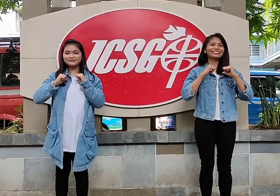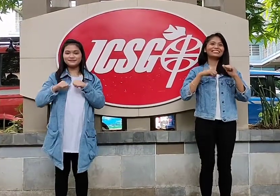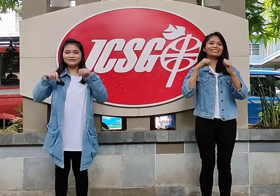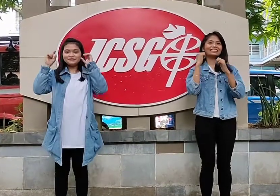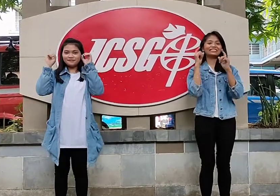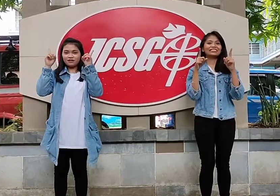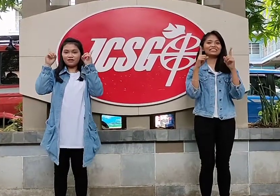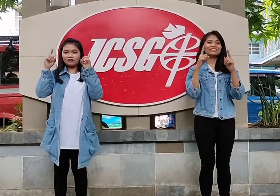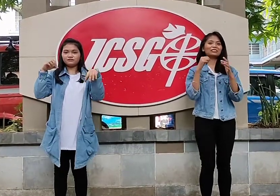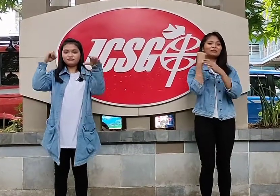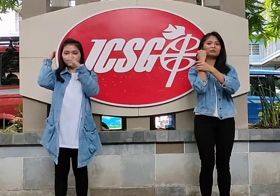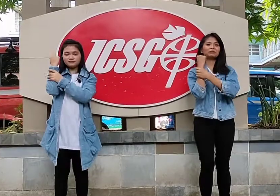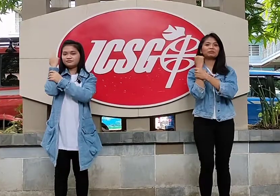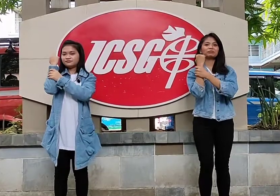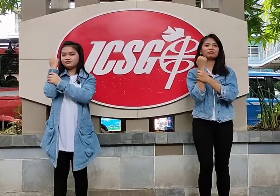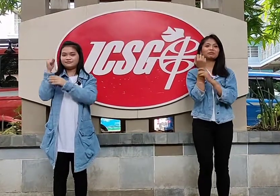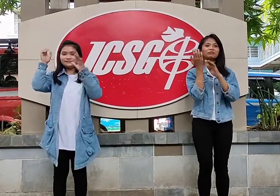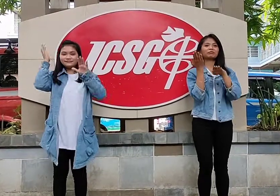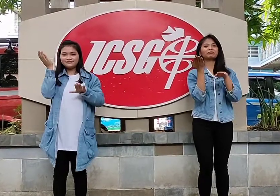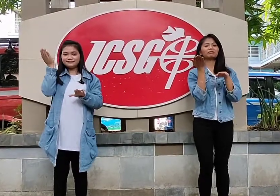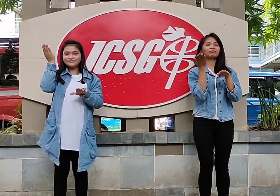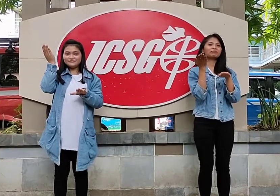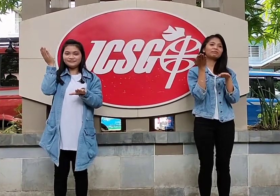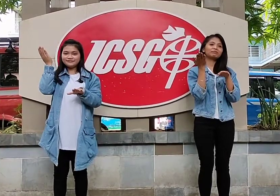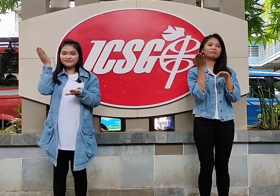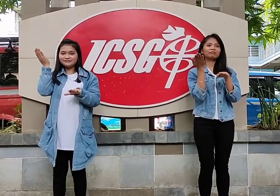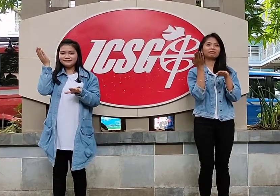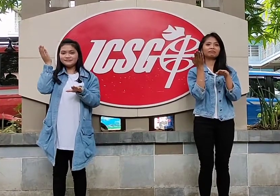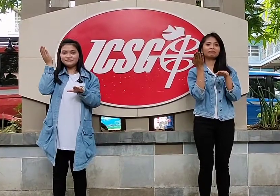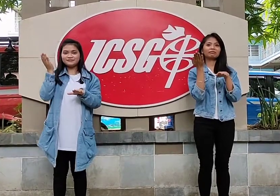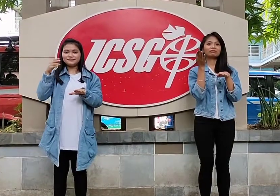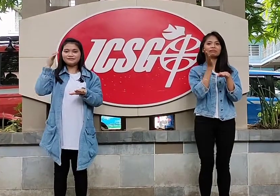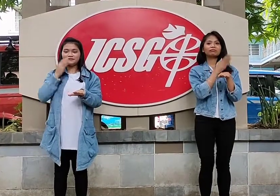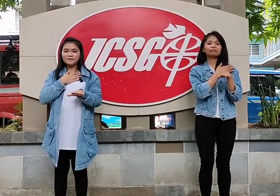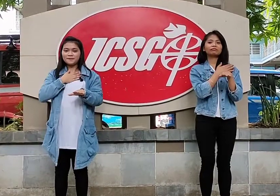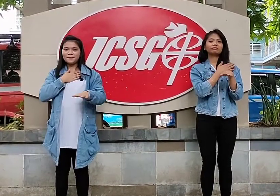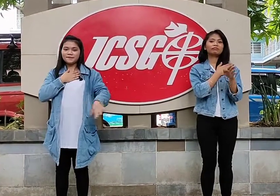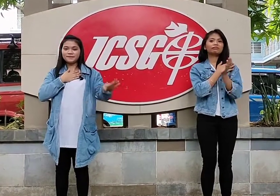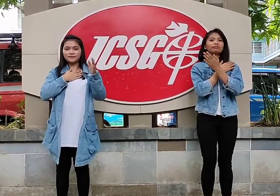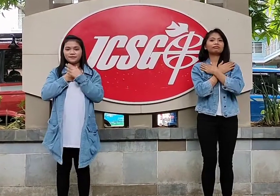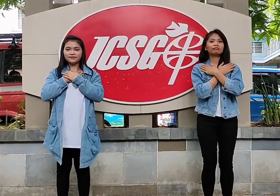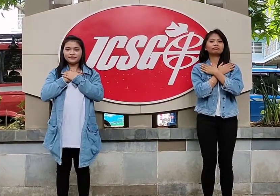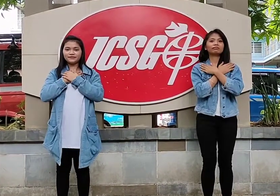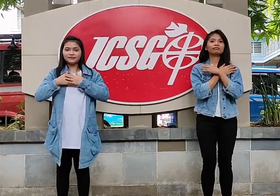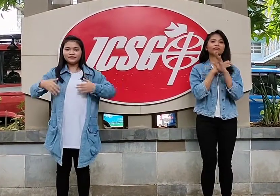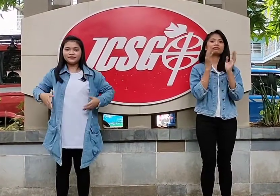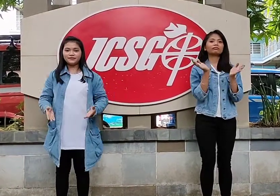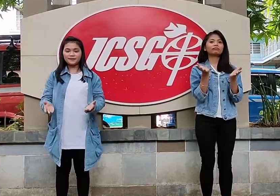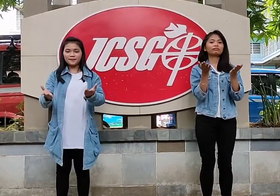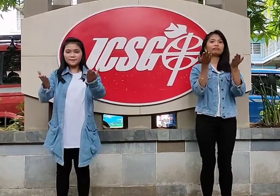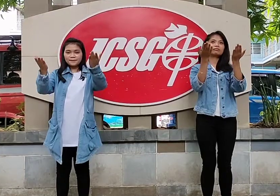God uses kids who open up their hearts to him